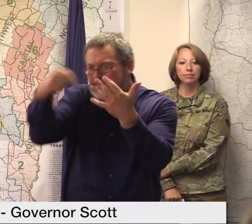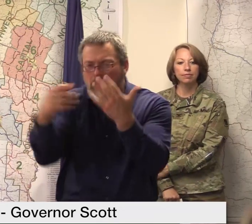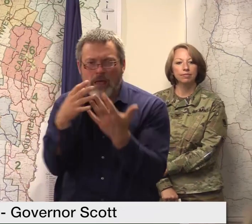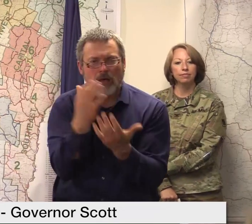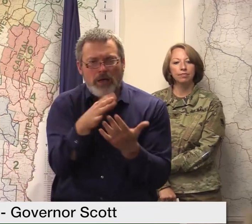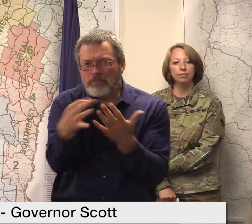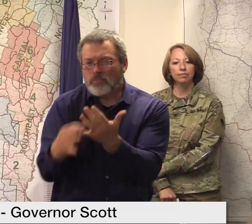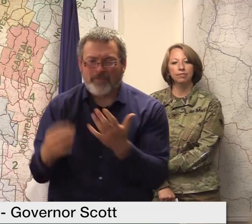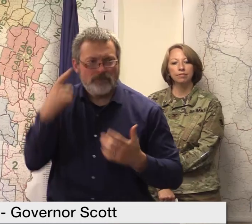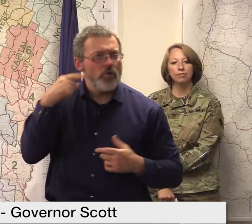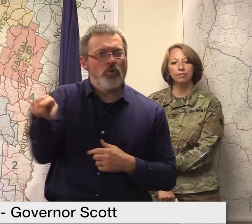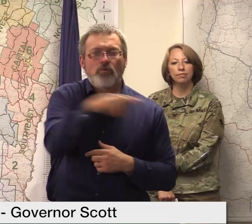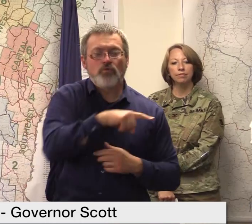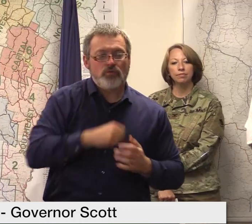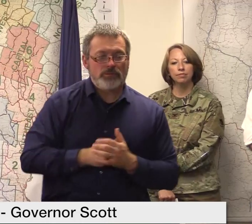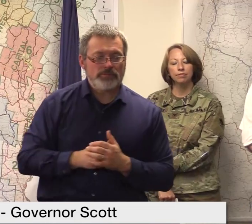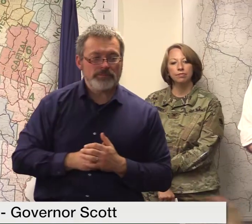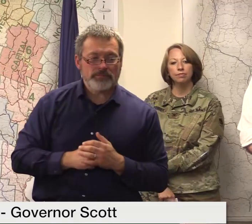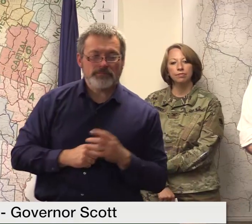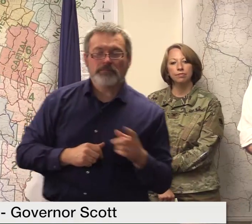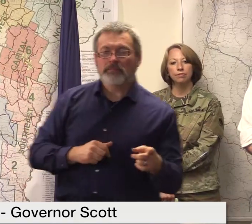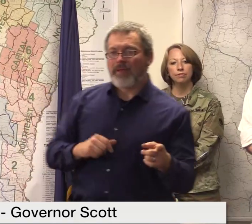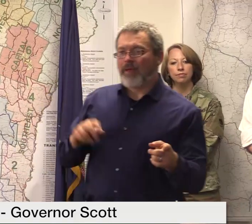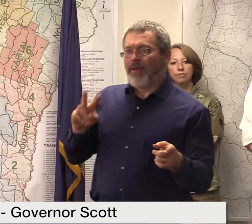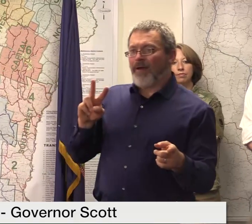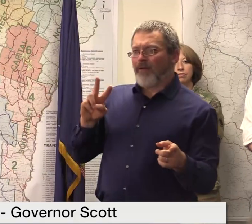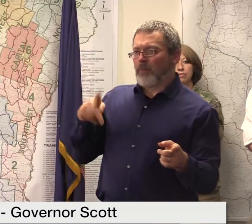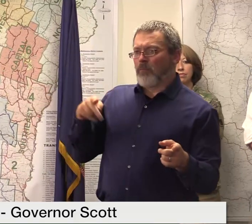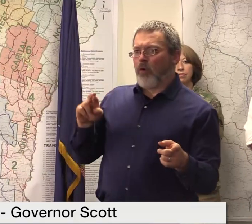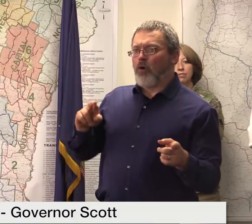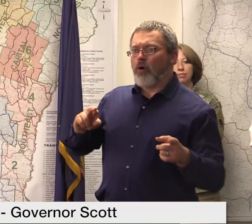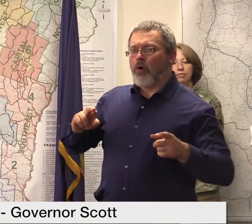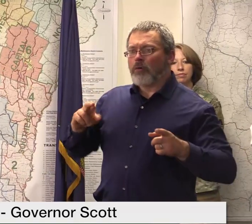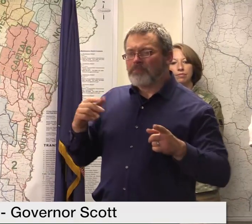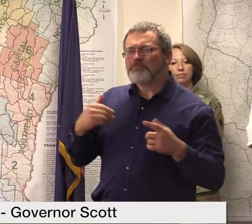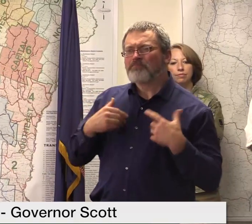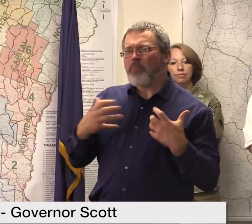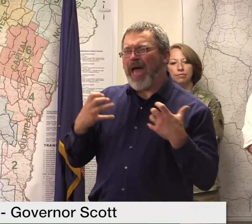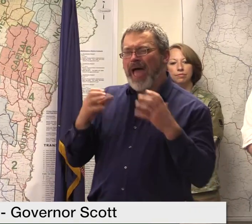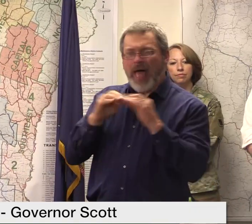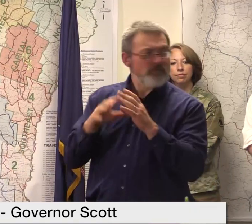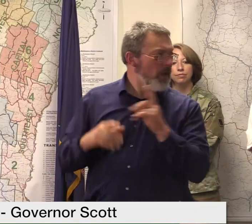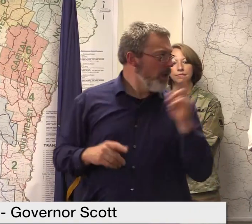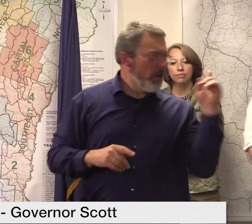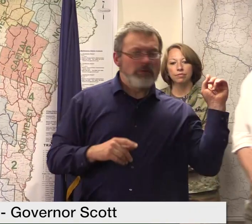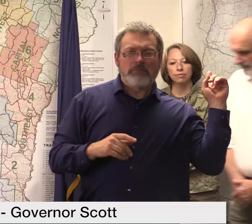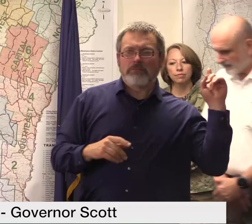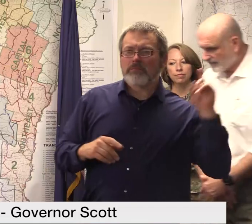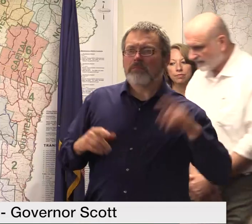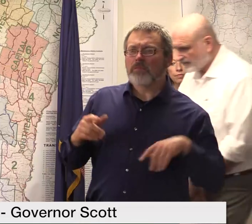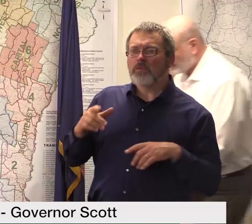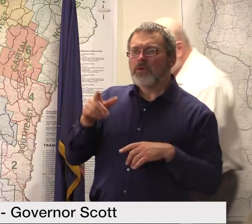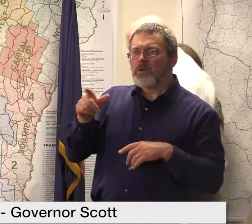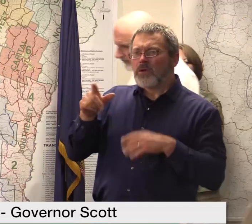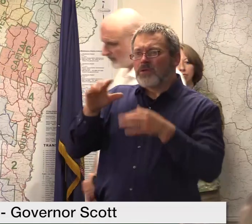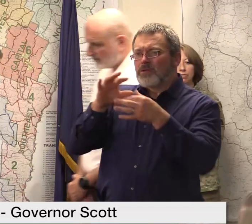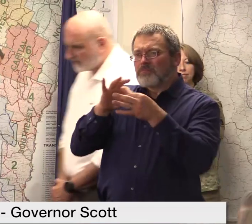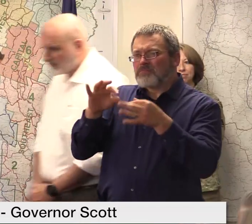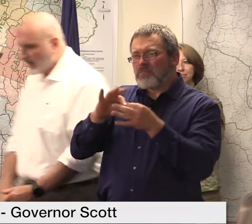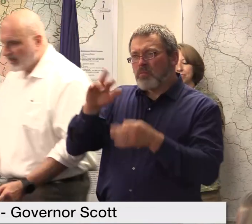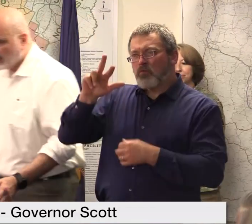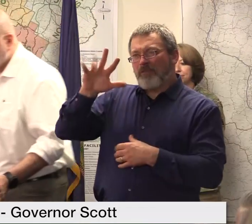I'm wondering I just wanted to clarify you mentioned $35 million dollars could you tell us what that number